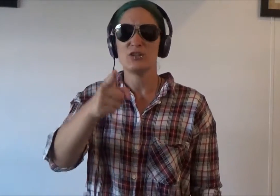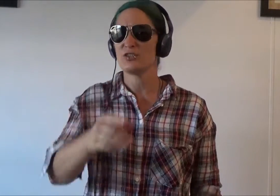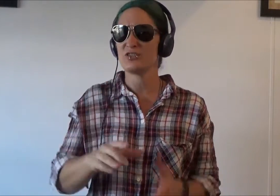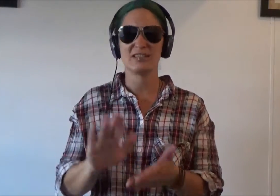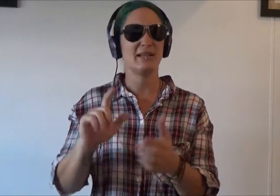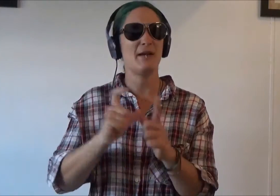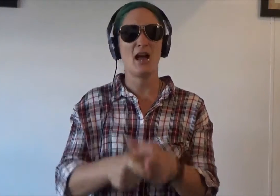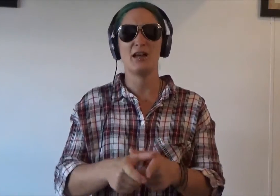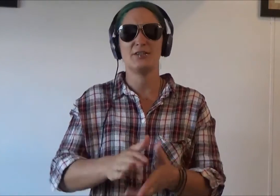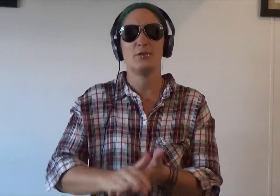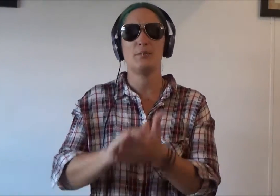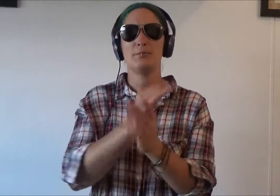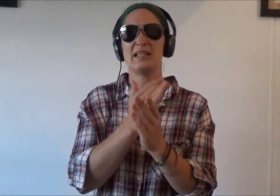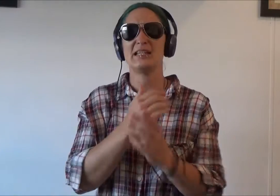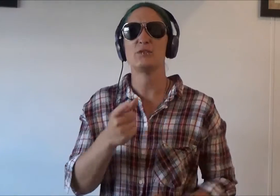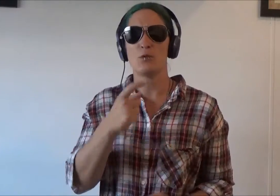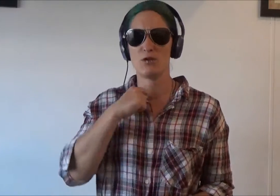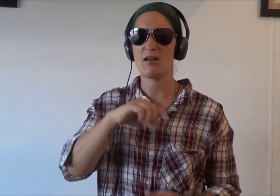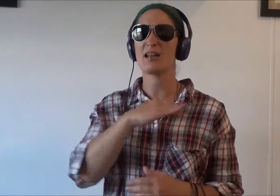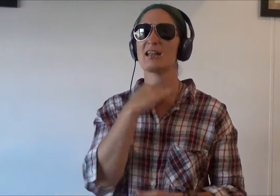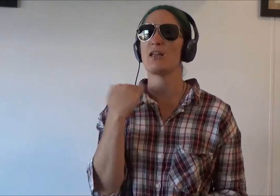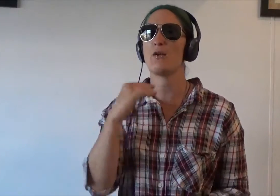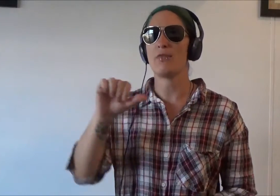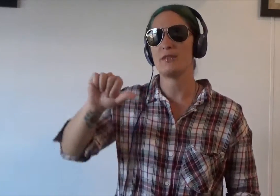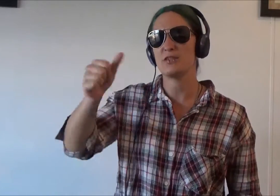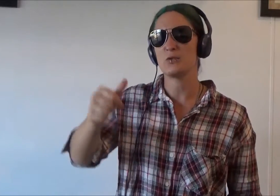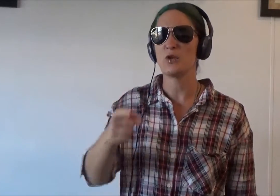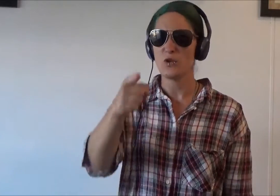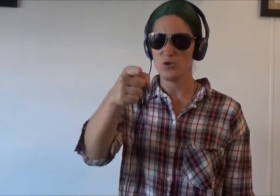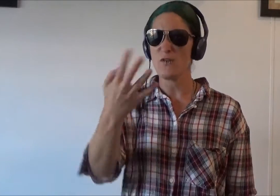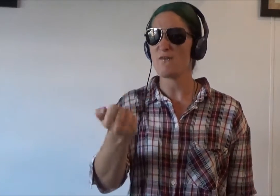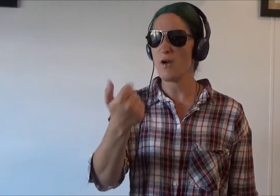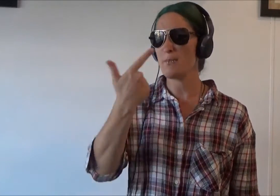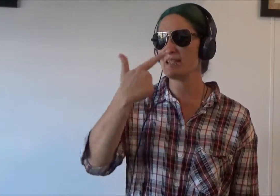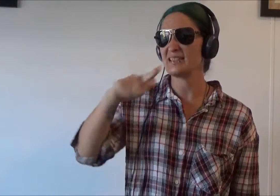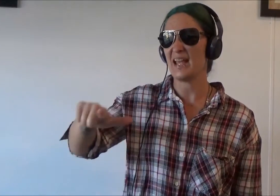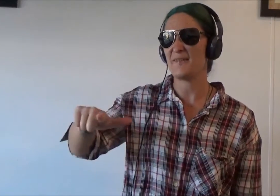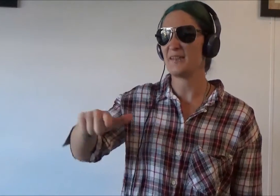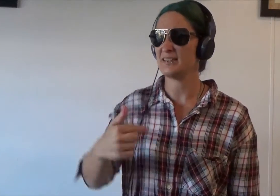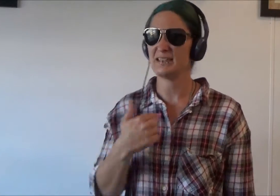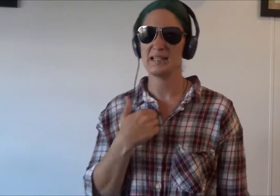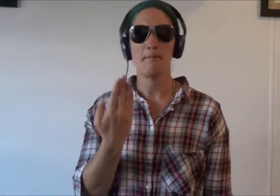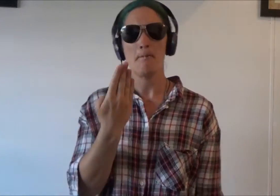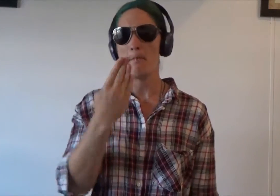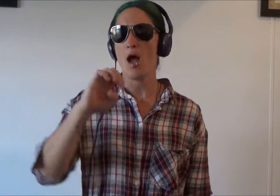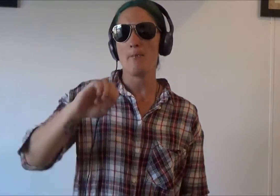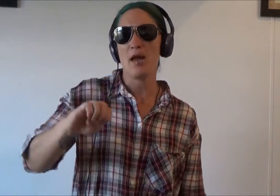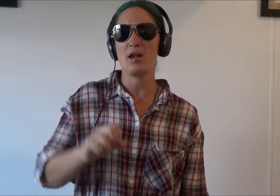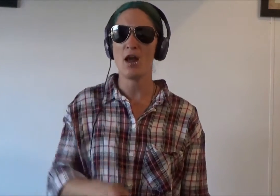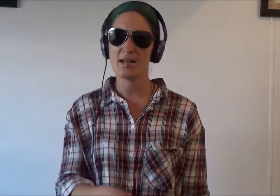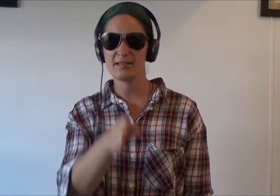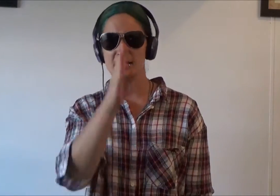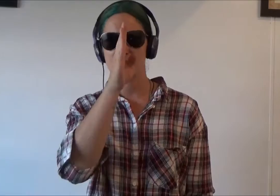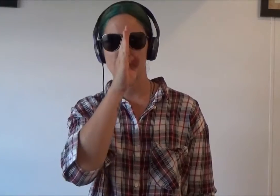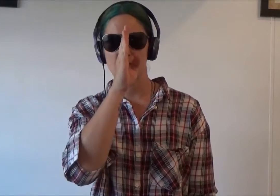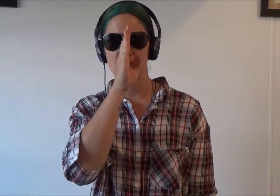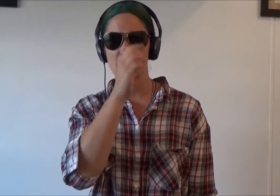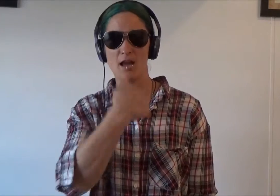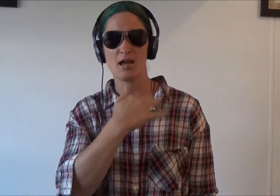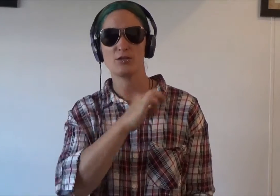You're so damn hard to please, we gotta kill this switch You're from the 70s, but I'm a 90s bitch I